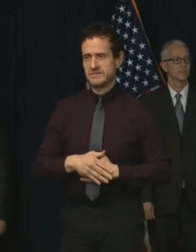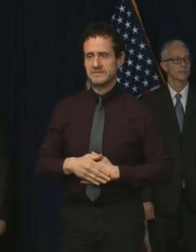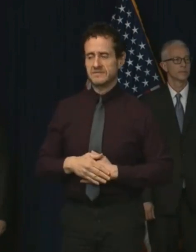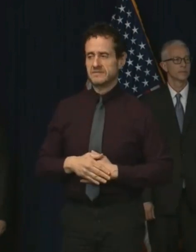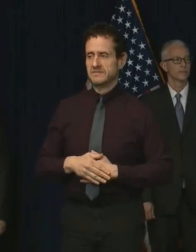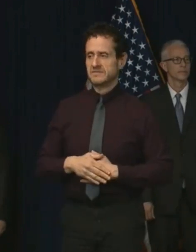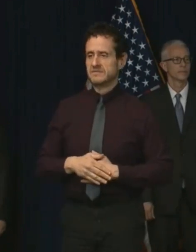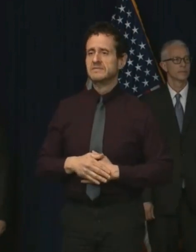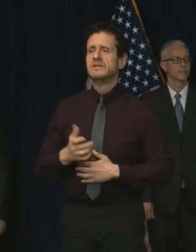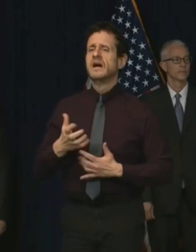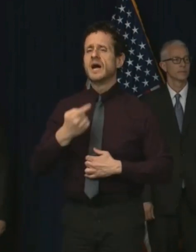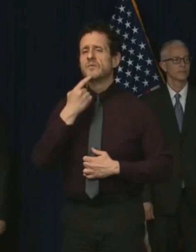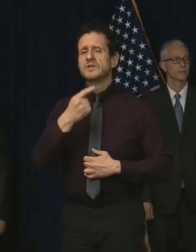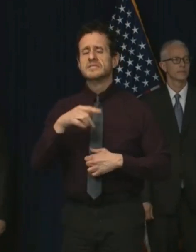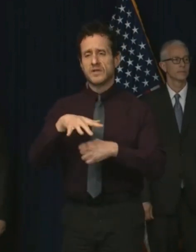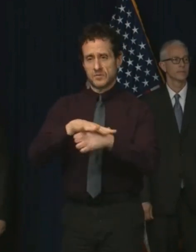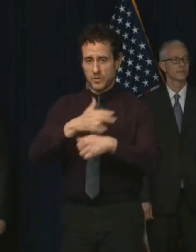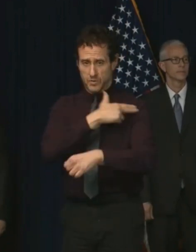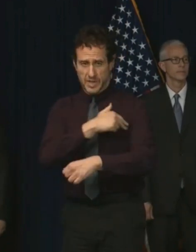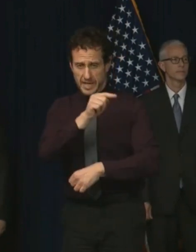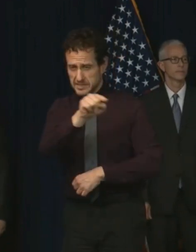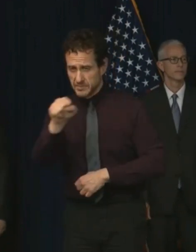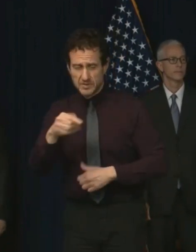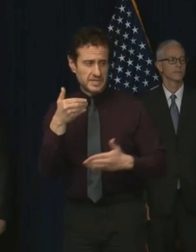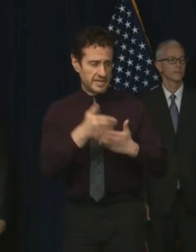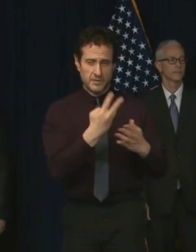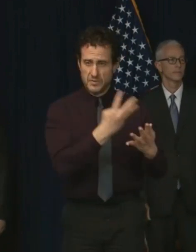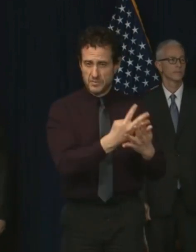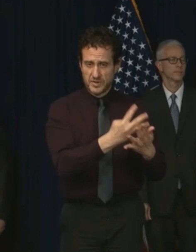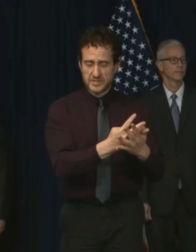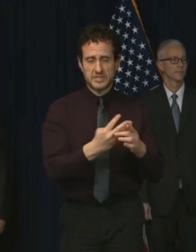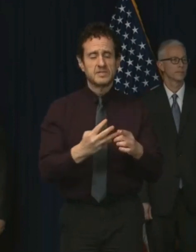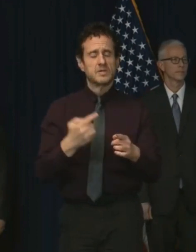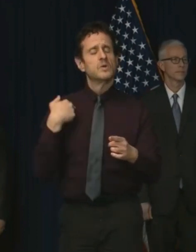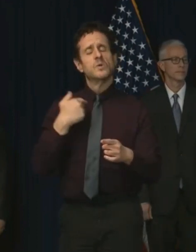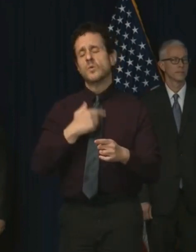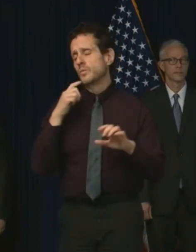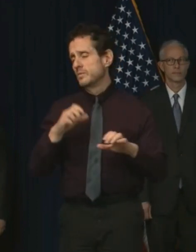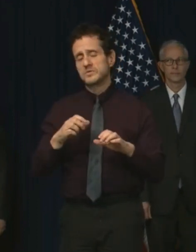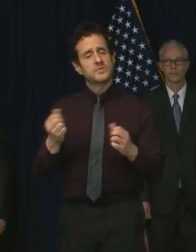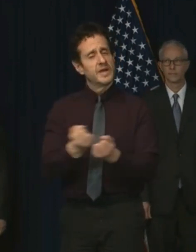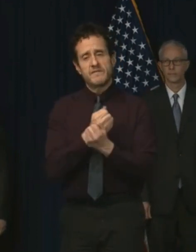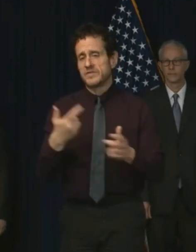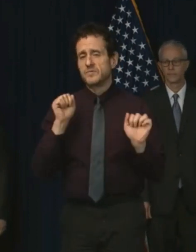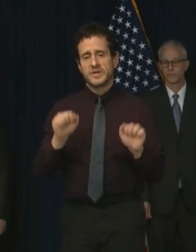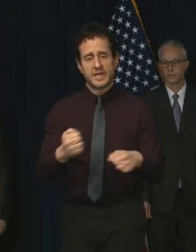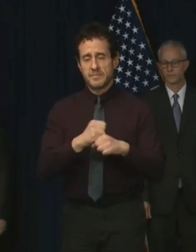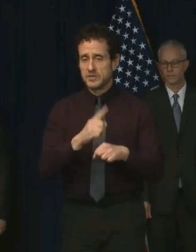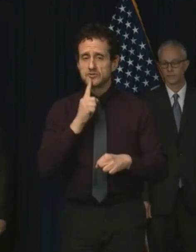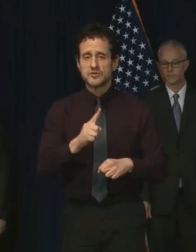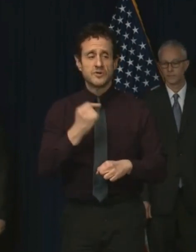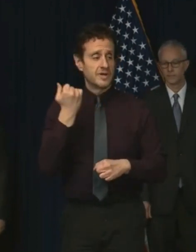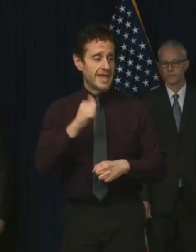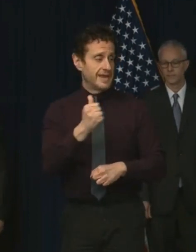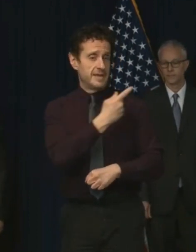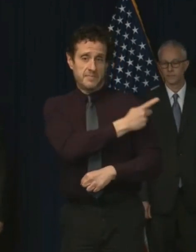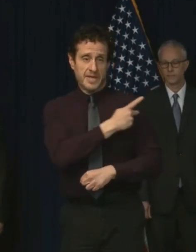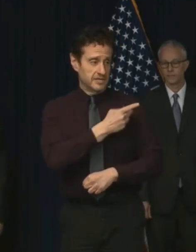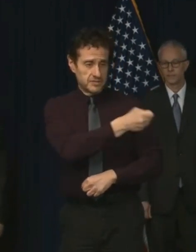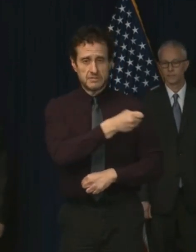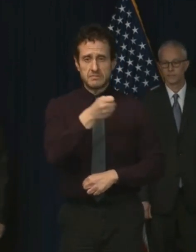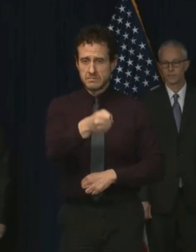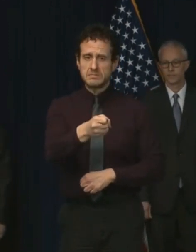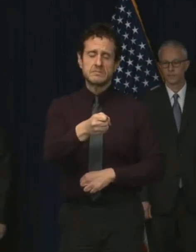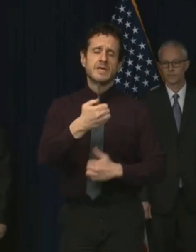to the local hospitals that are near the prison facilities, we will do all that we can to ensure that any patients receive the